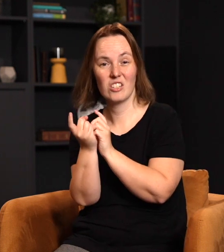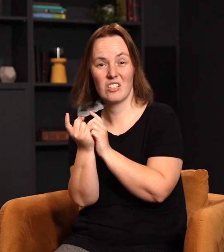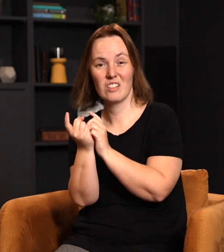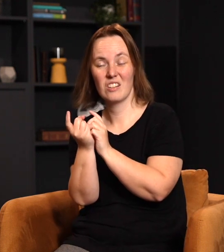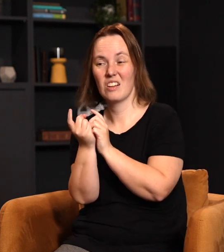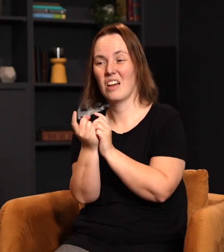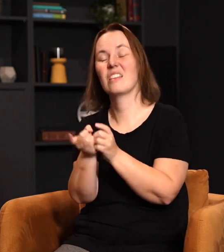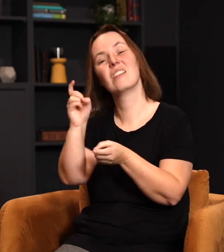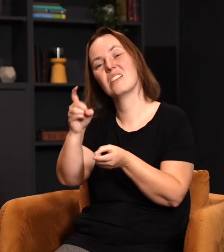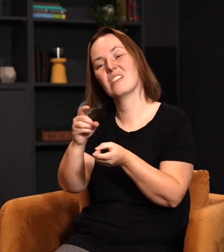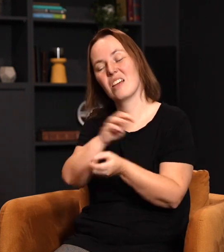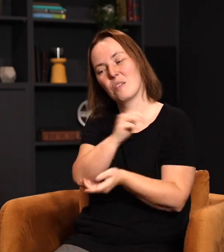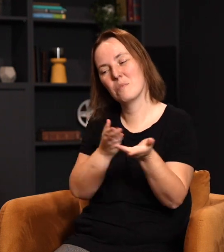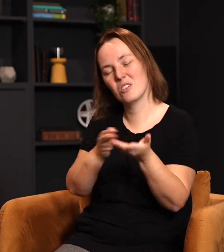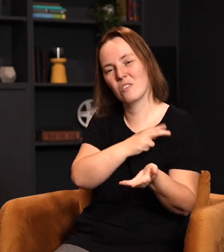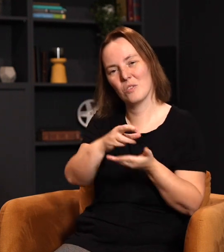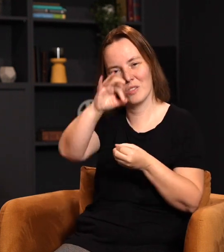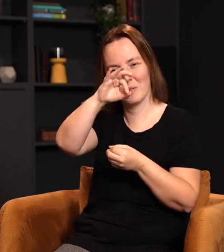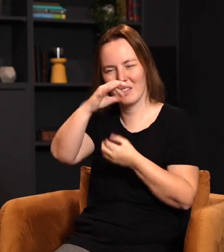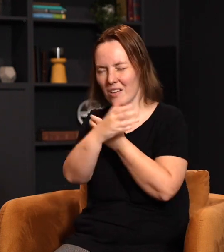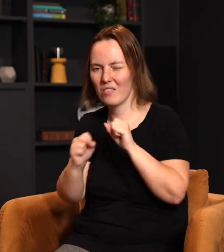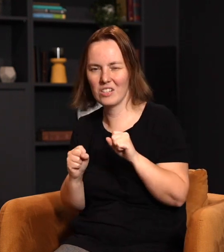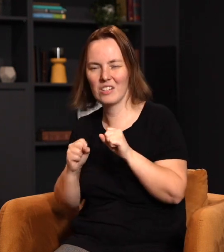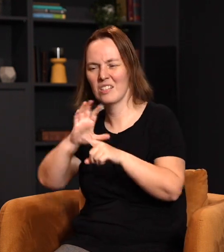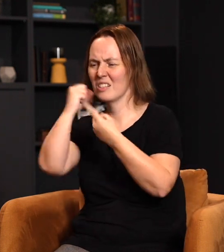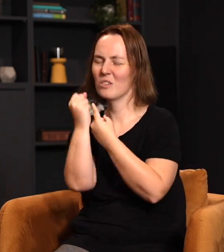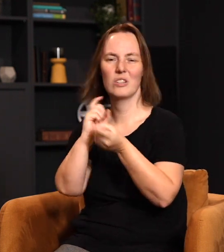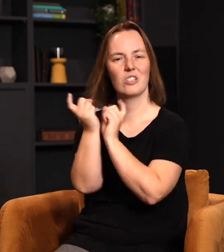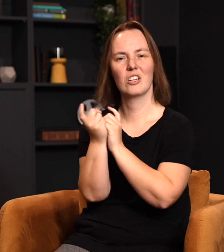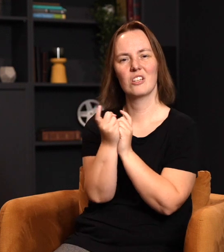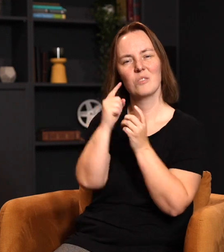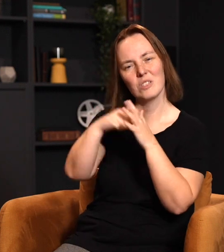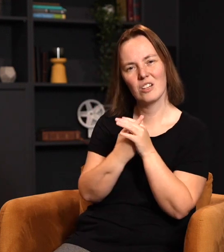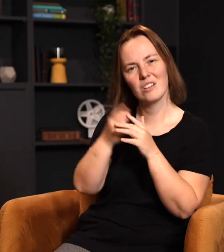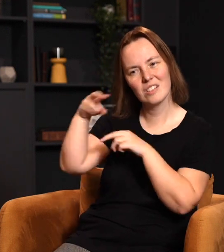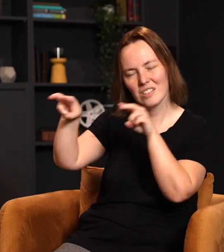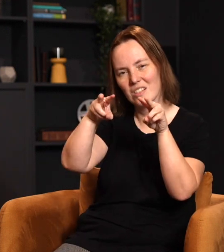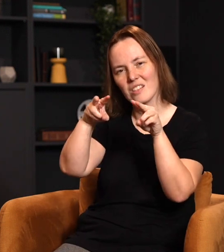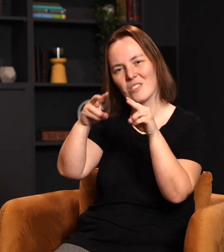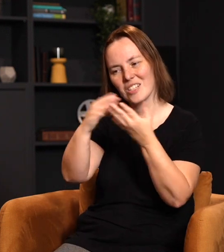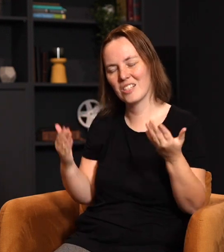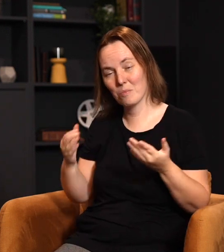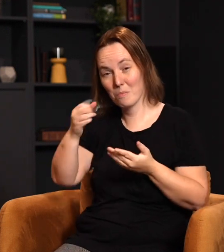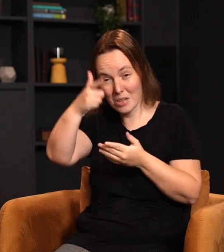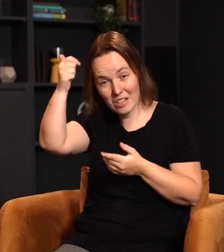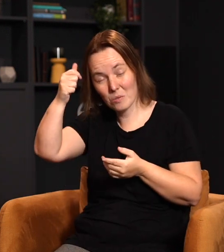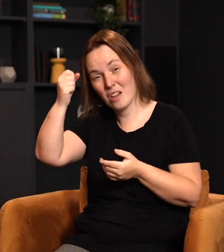and the need and the ministry of the Holy Spirit and salvations and situations changing. We begin to see those things because we understand that